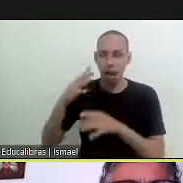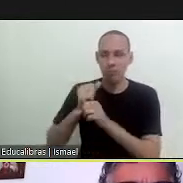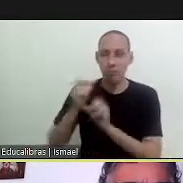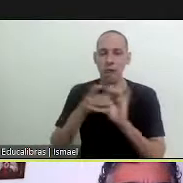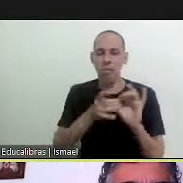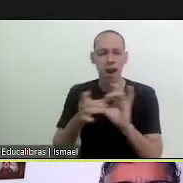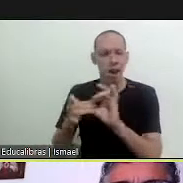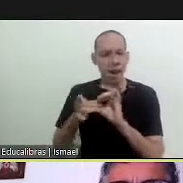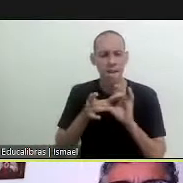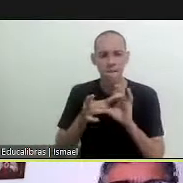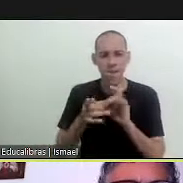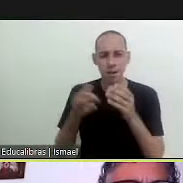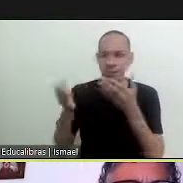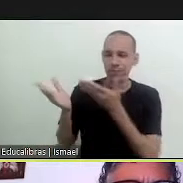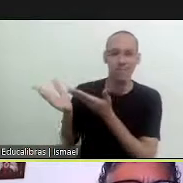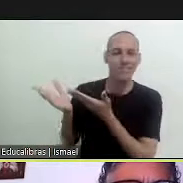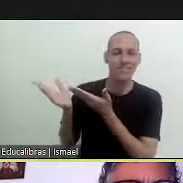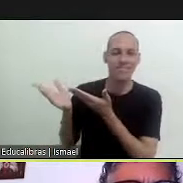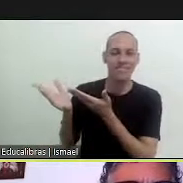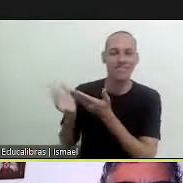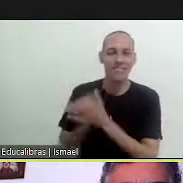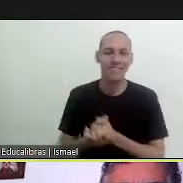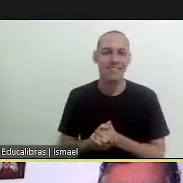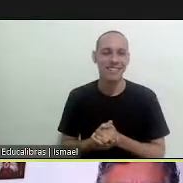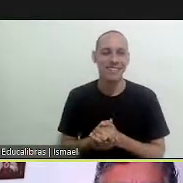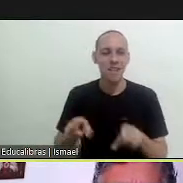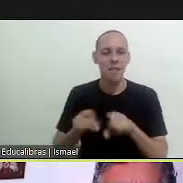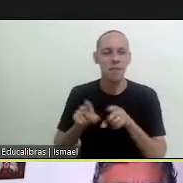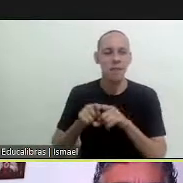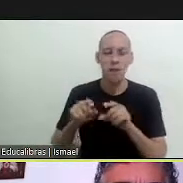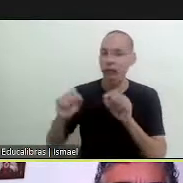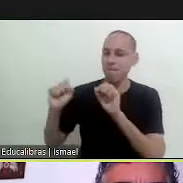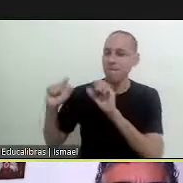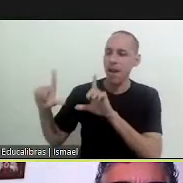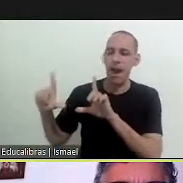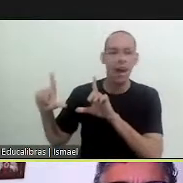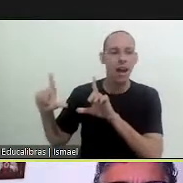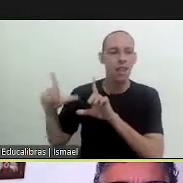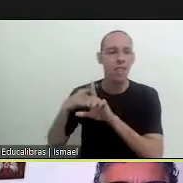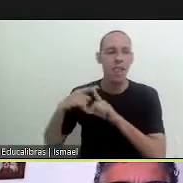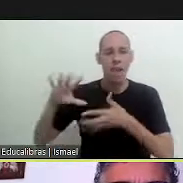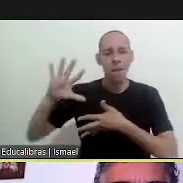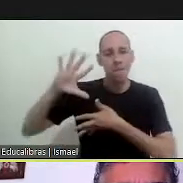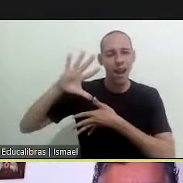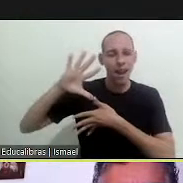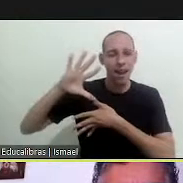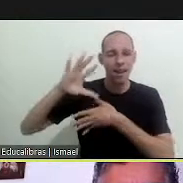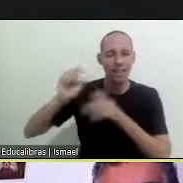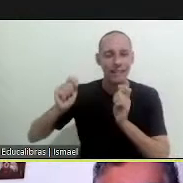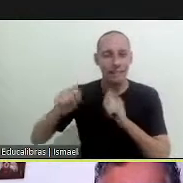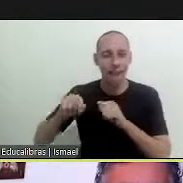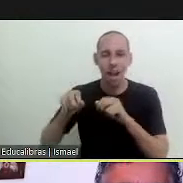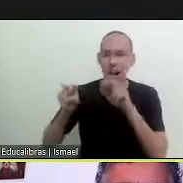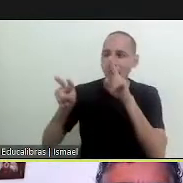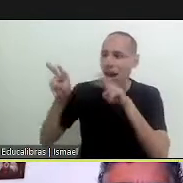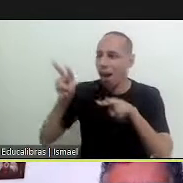countries of the world so we have them all listed here and we have a website where we have this map which